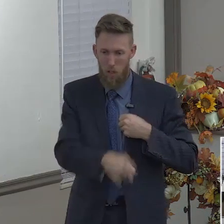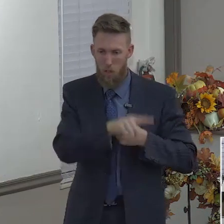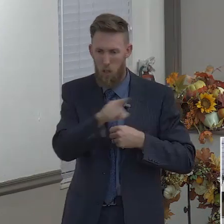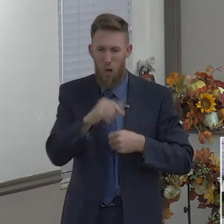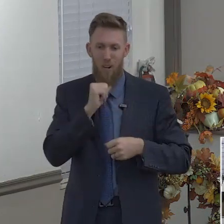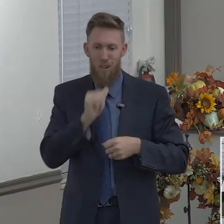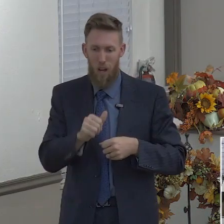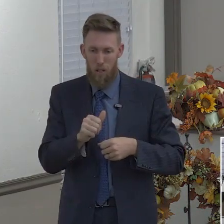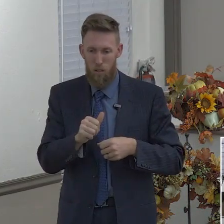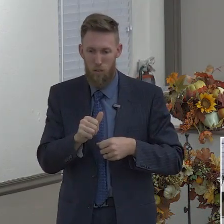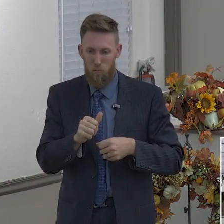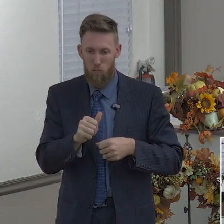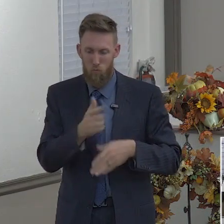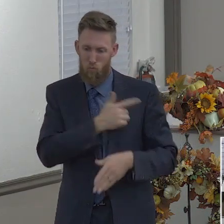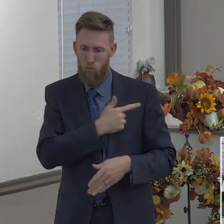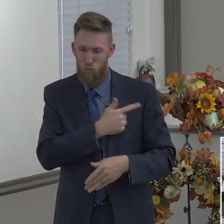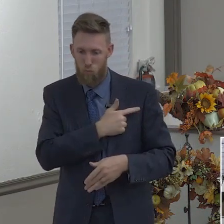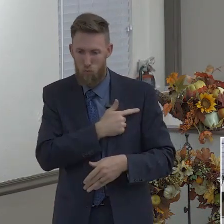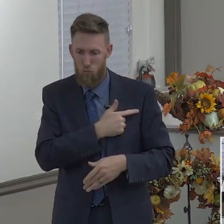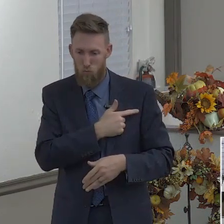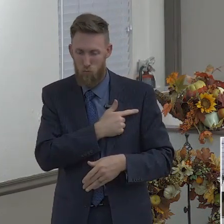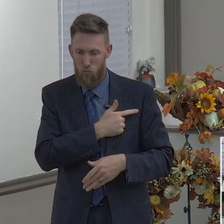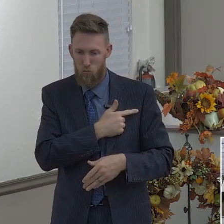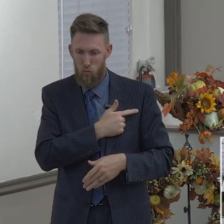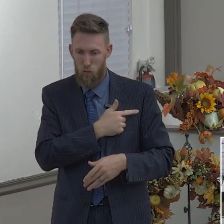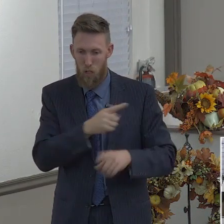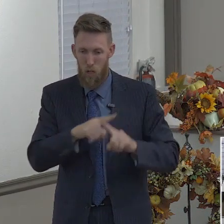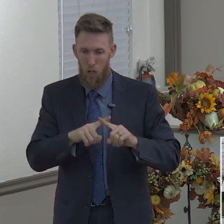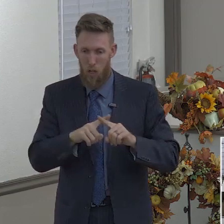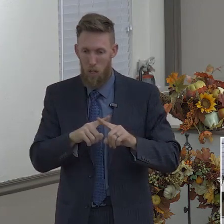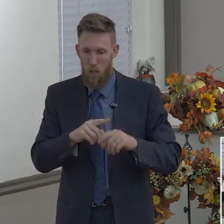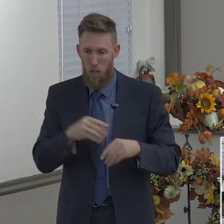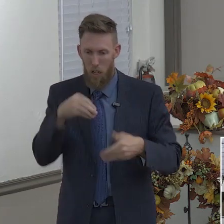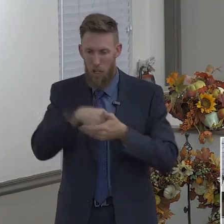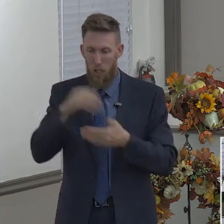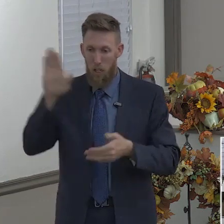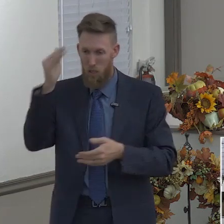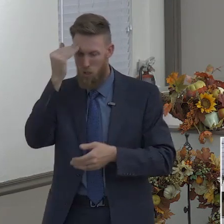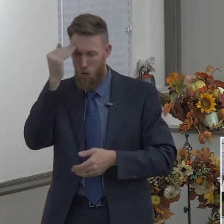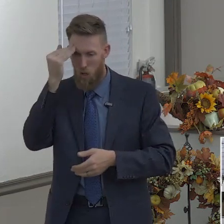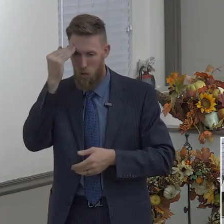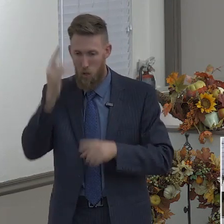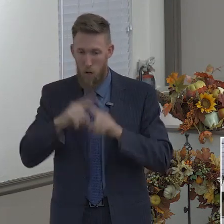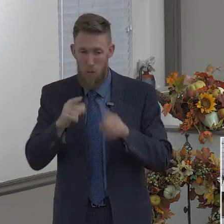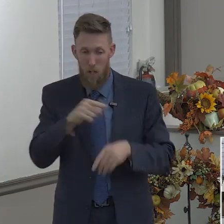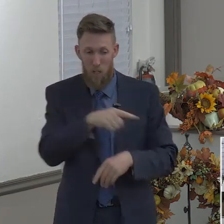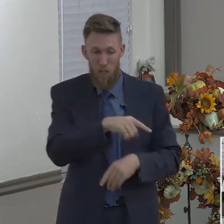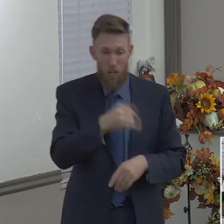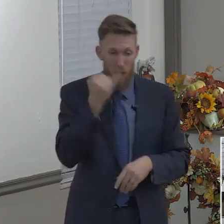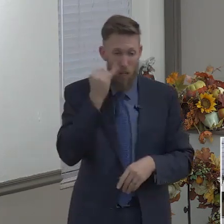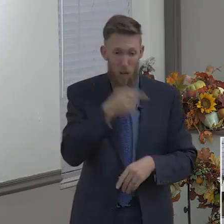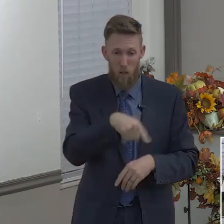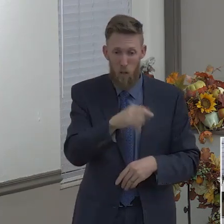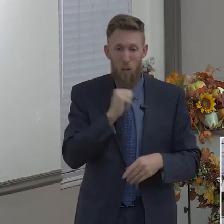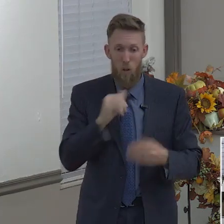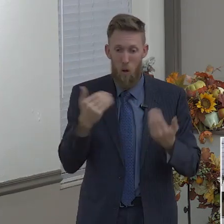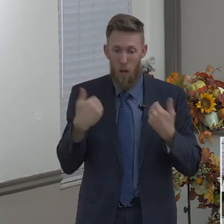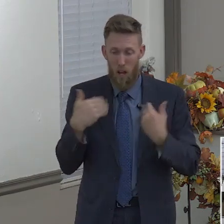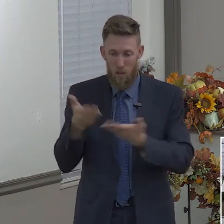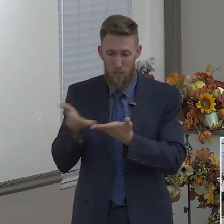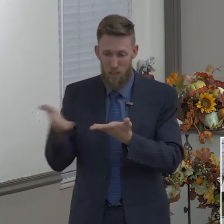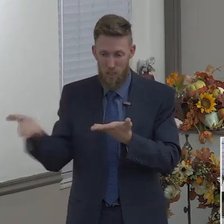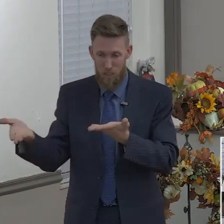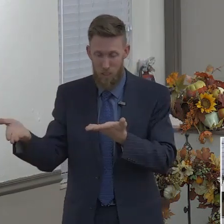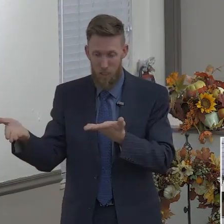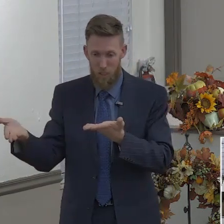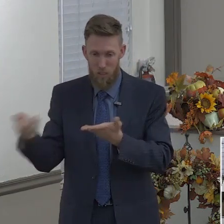in the knowledge of our Lord Jesus Christ. But he that lacketh these things is blind, and cannot see afar off, and